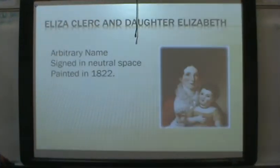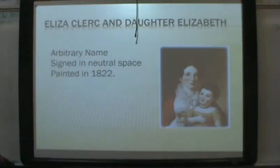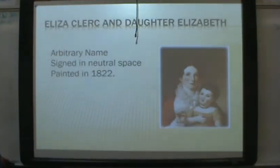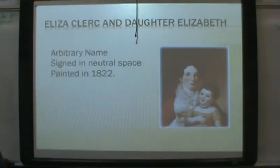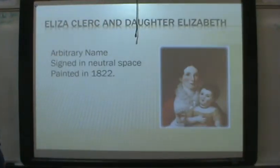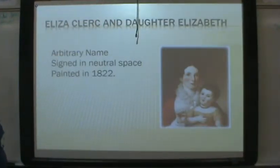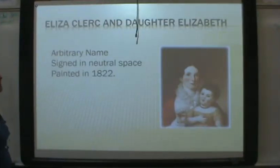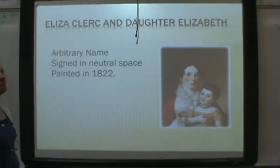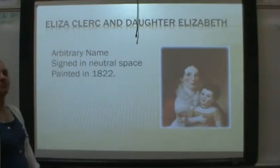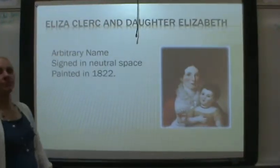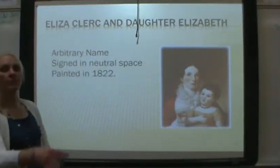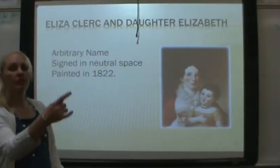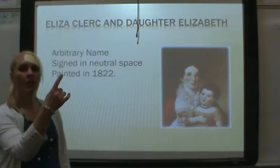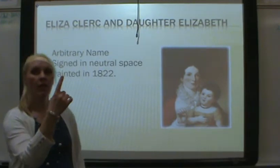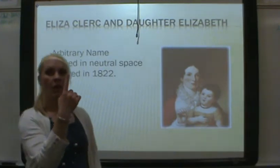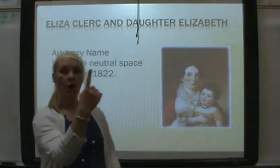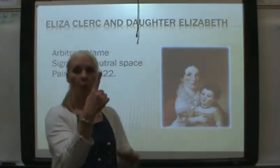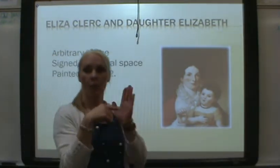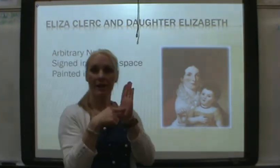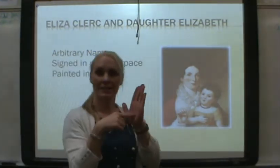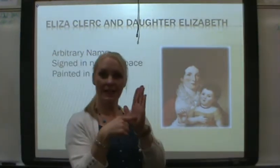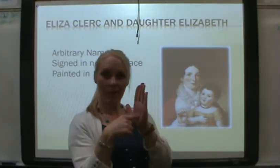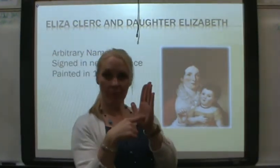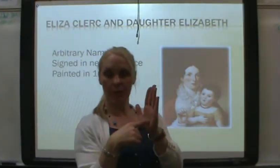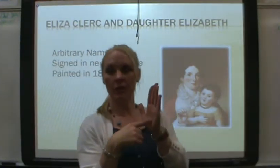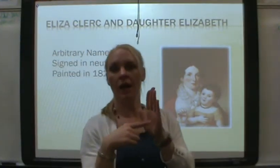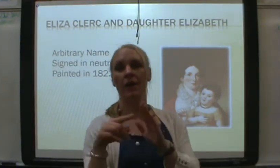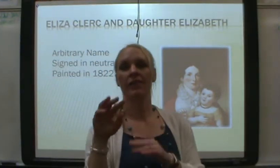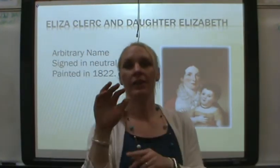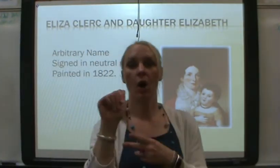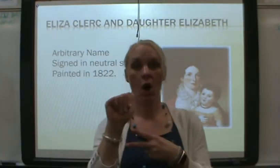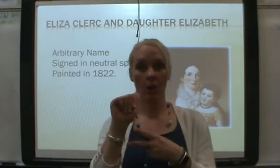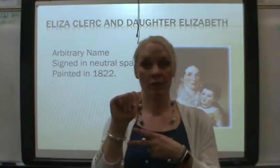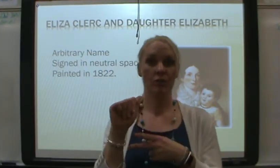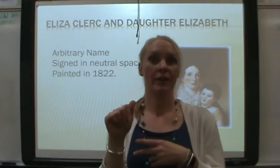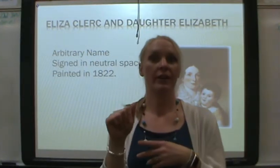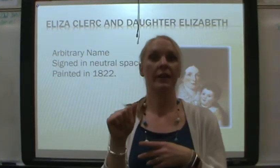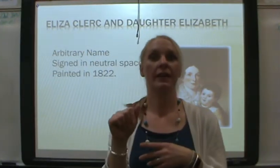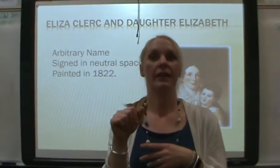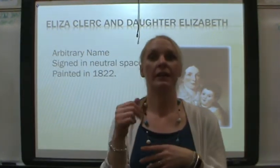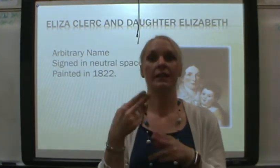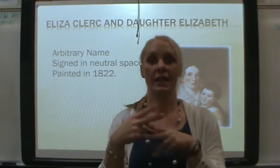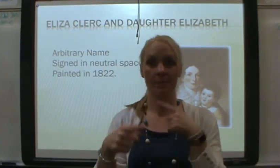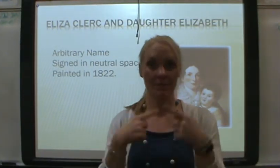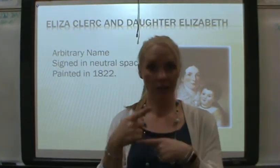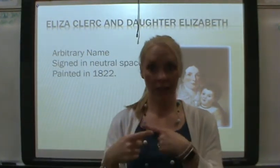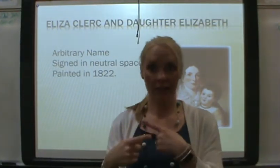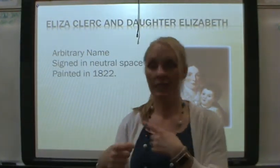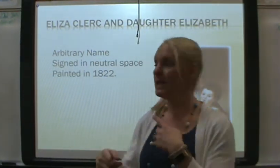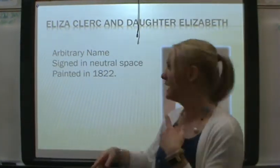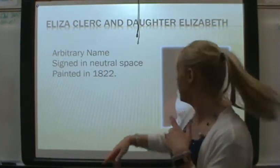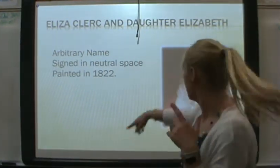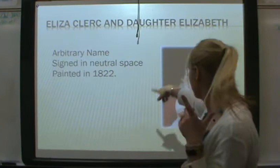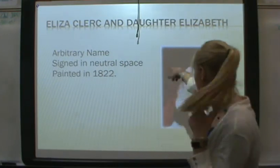Alright. So, head, One example of an arbitrary name sign is